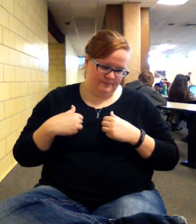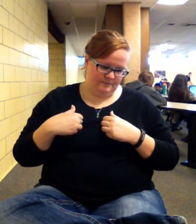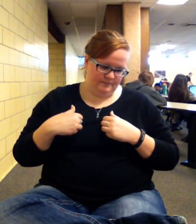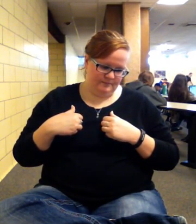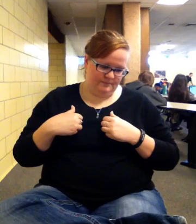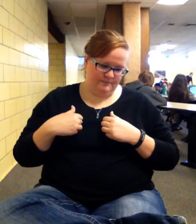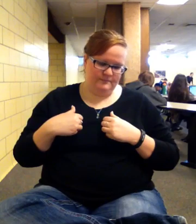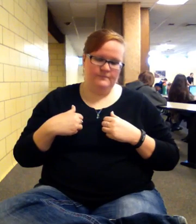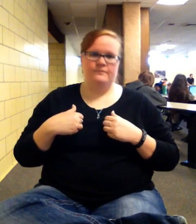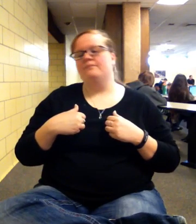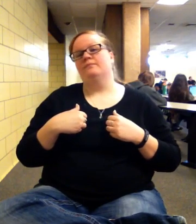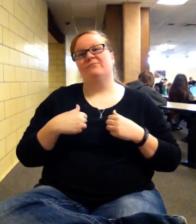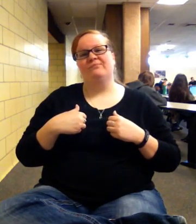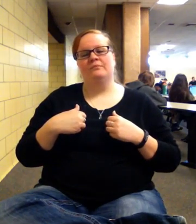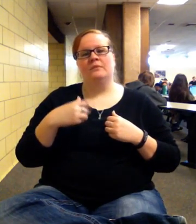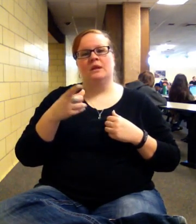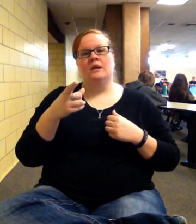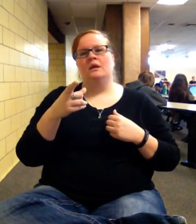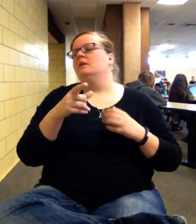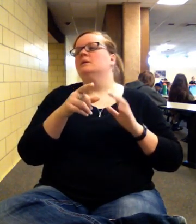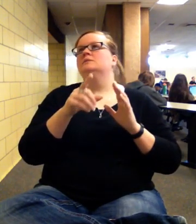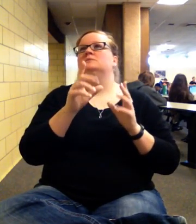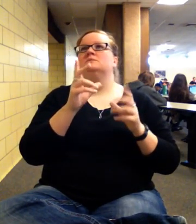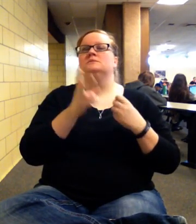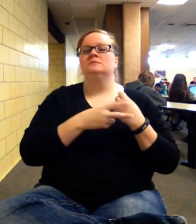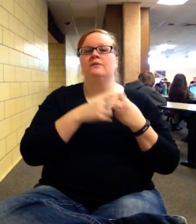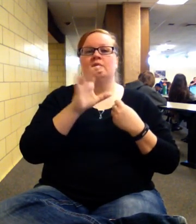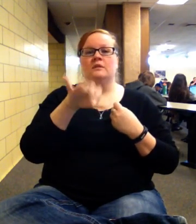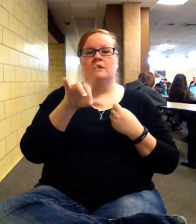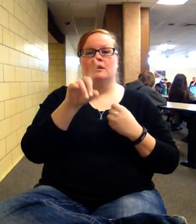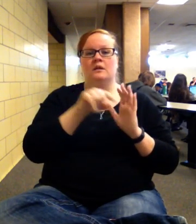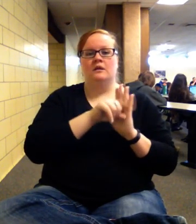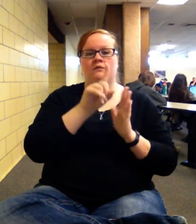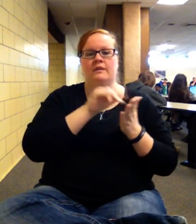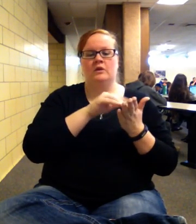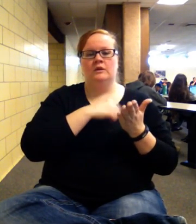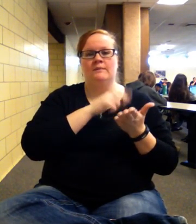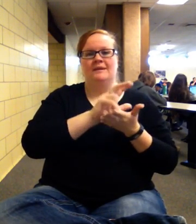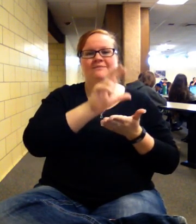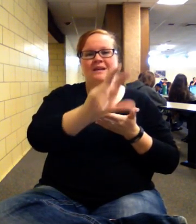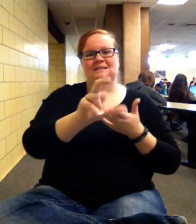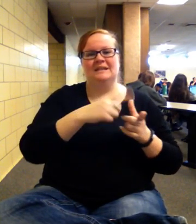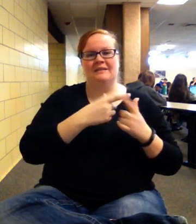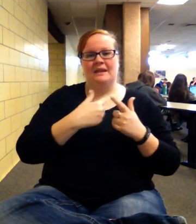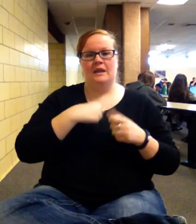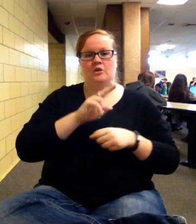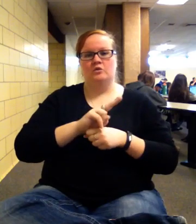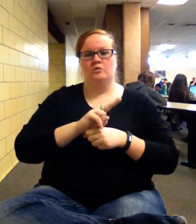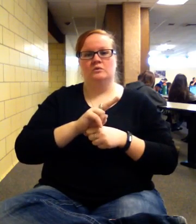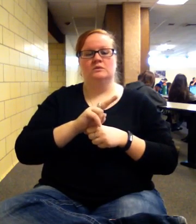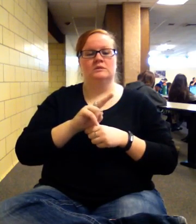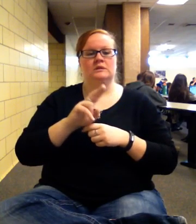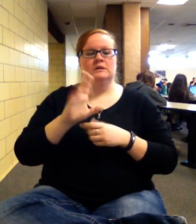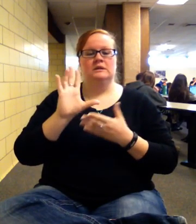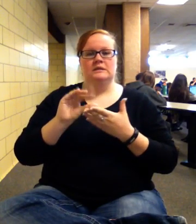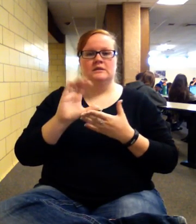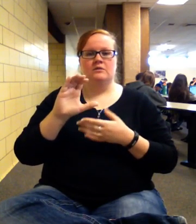that stays the negative 1,000 that I'm investing. Then I'm using the discounted cash flow column to get my cumulative column.